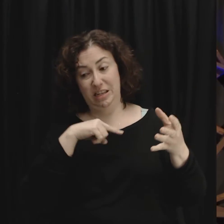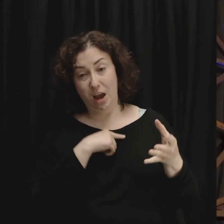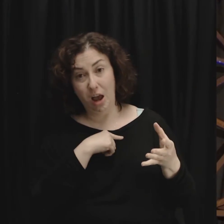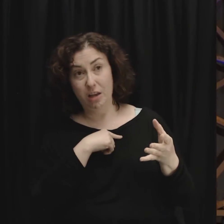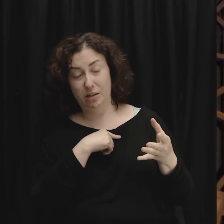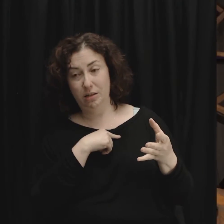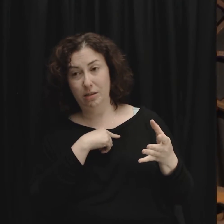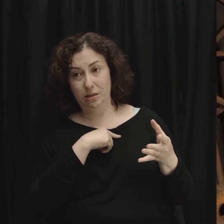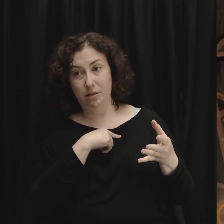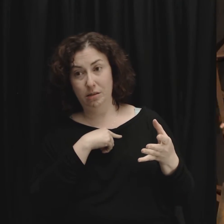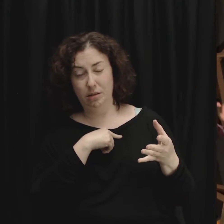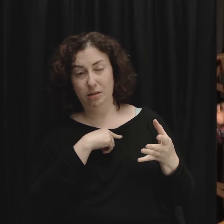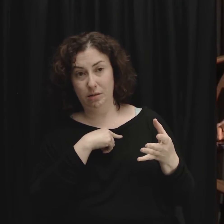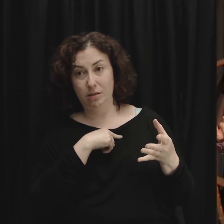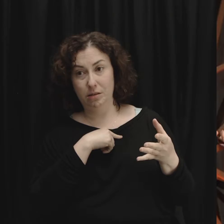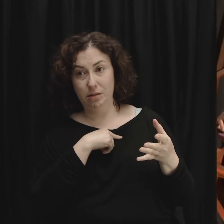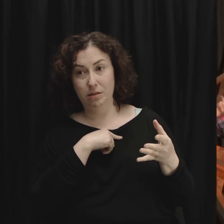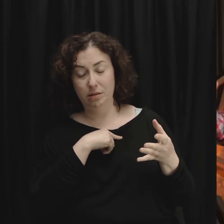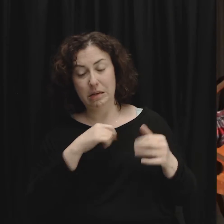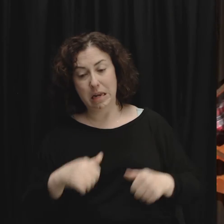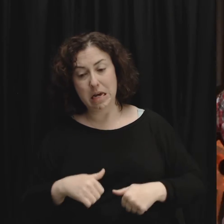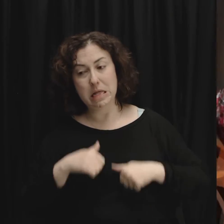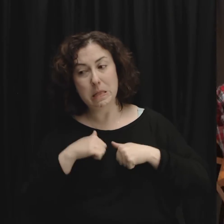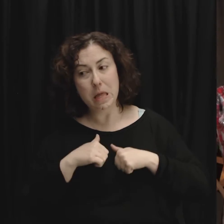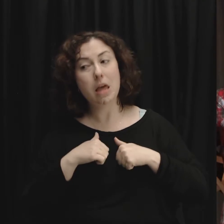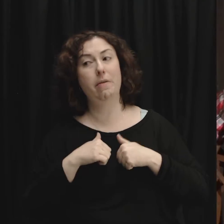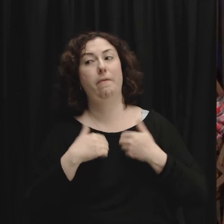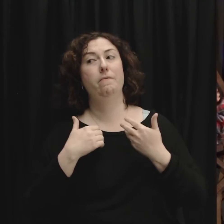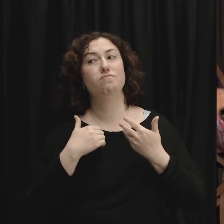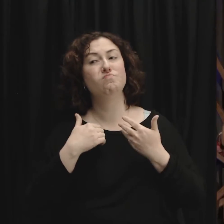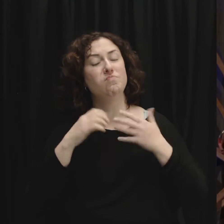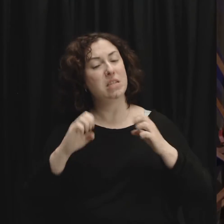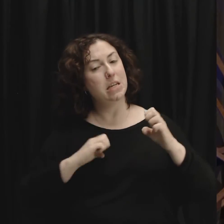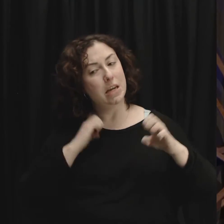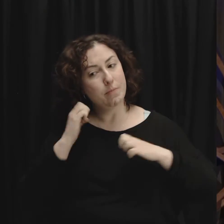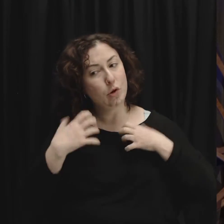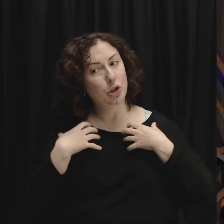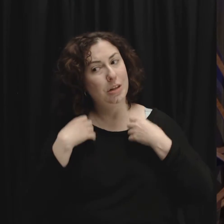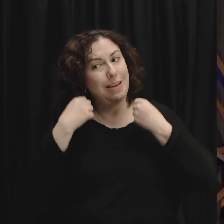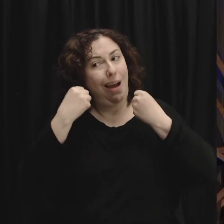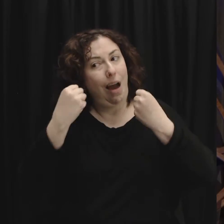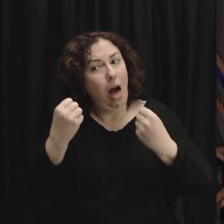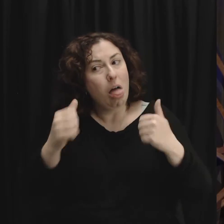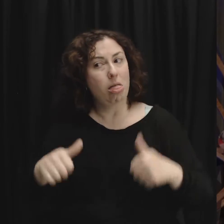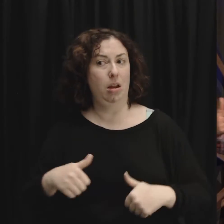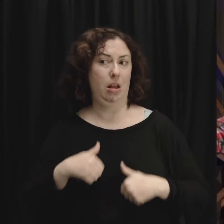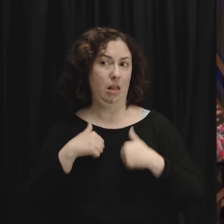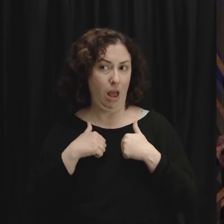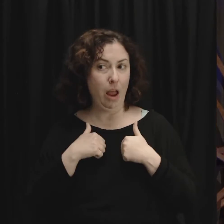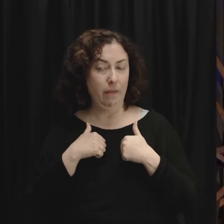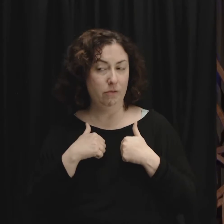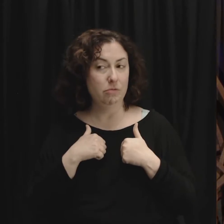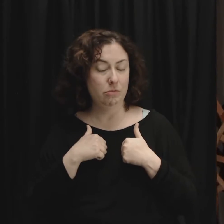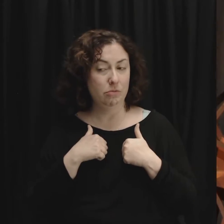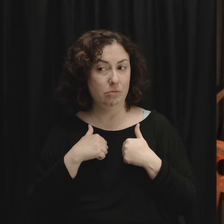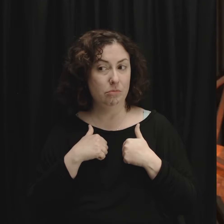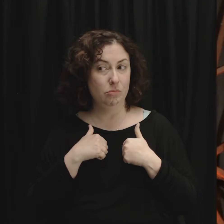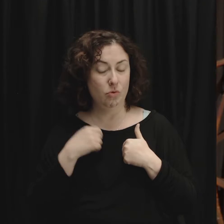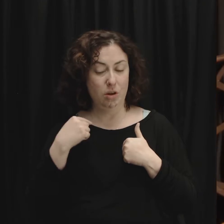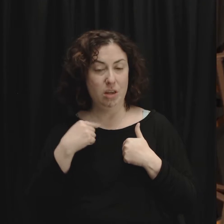for us is that we would live such emotionally healthy lives, that our relationships would be so